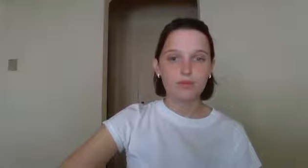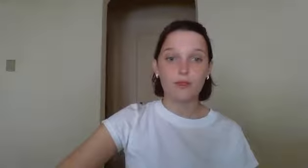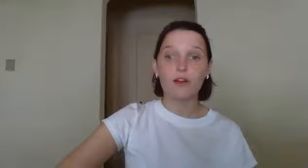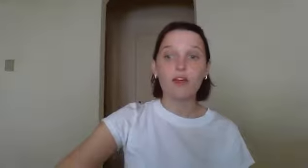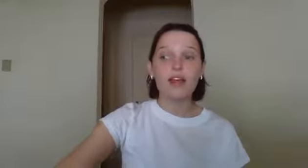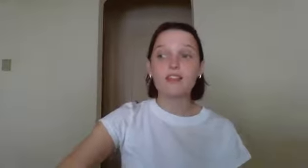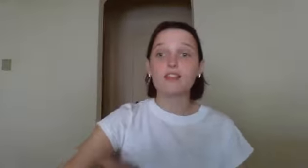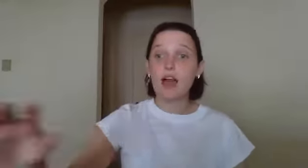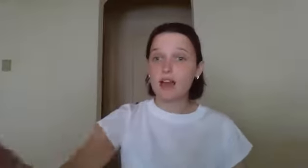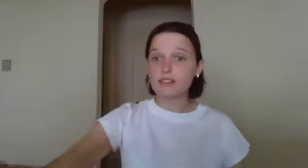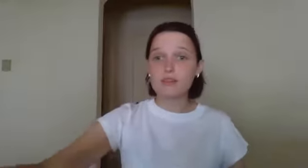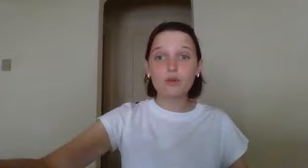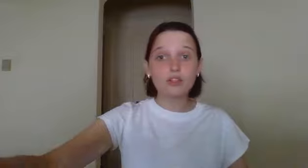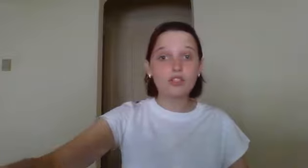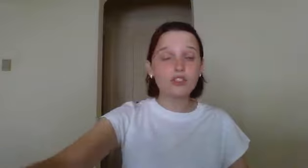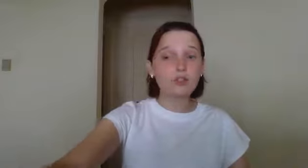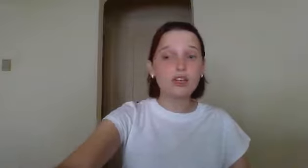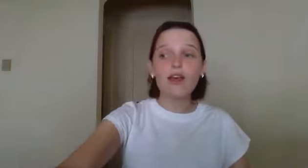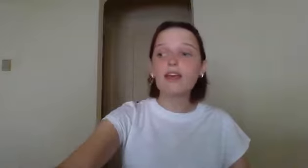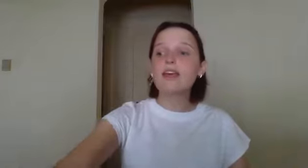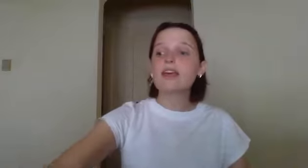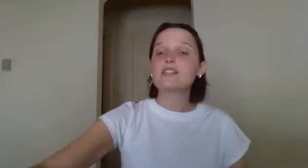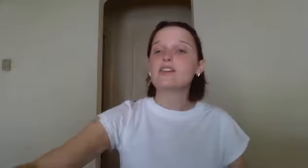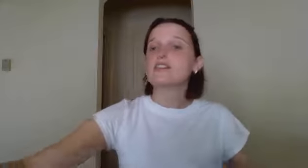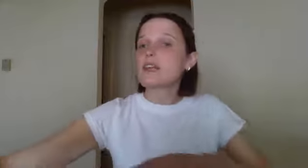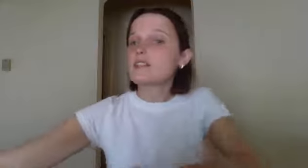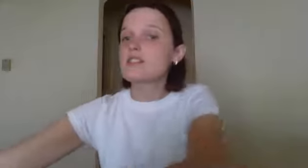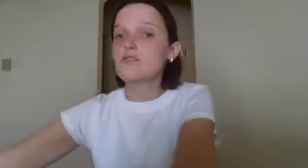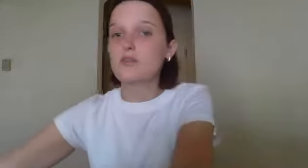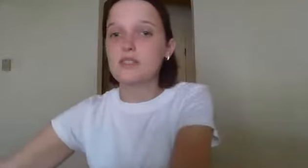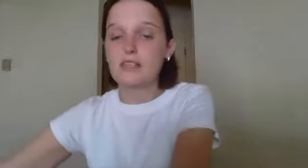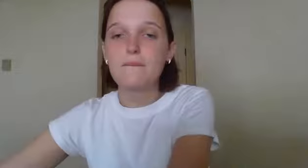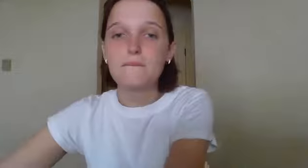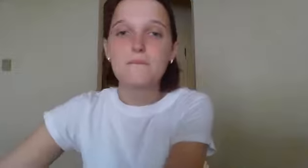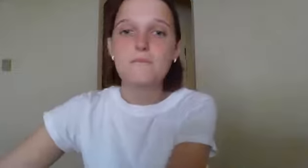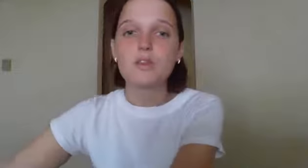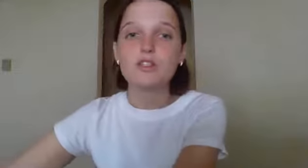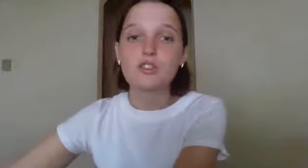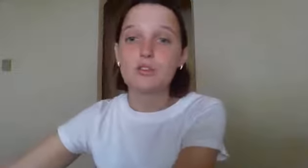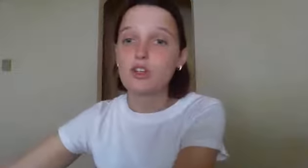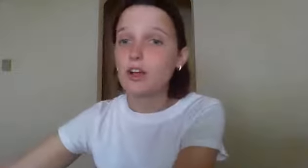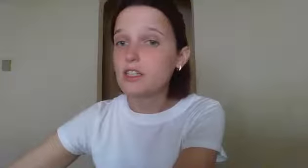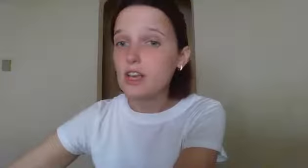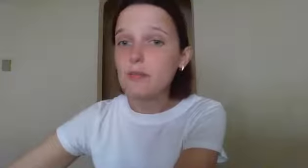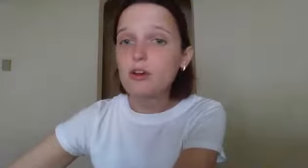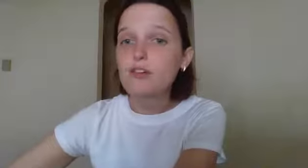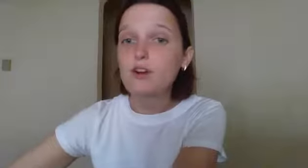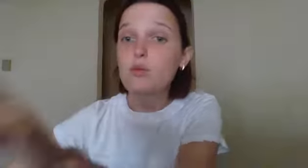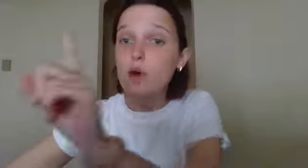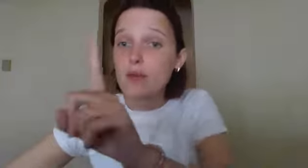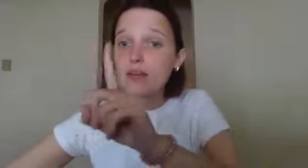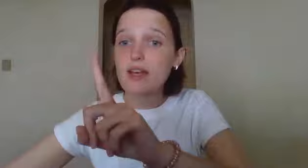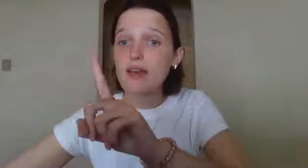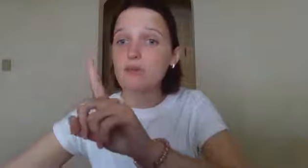All right. And the last thing we're going to do today is our sentence fluency. So start a timer for one minute